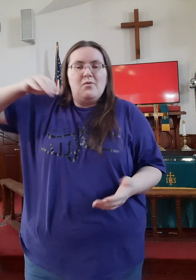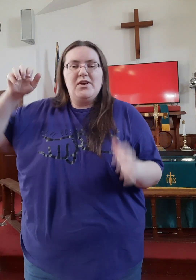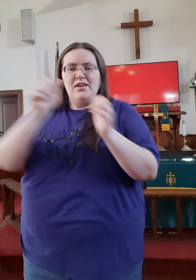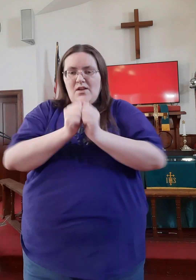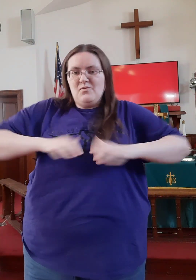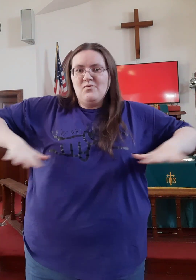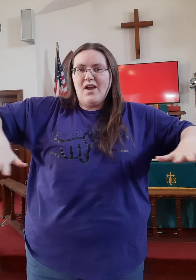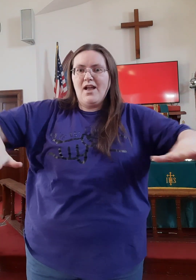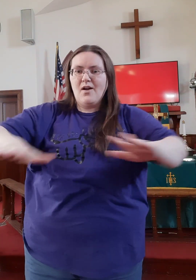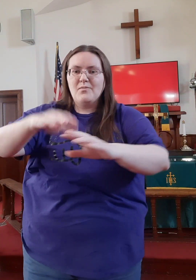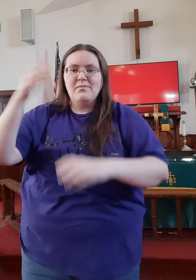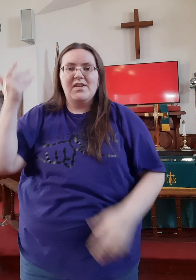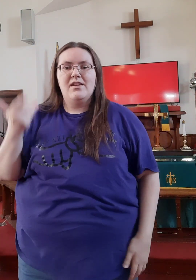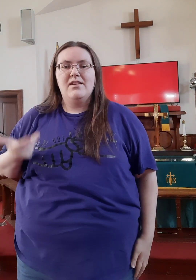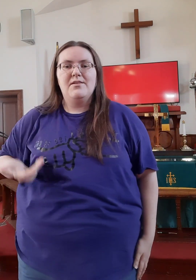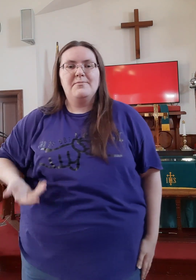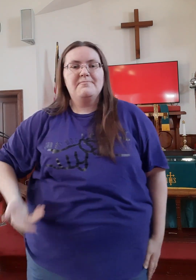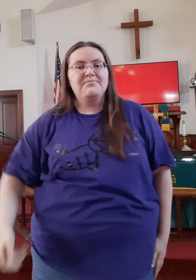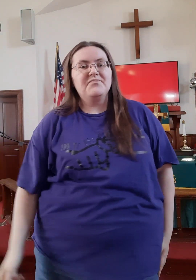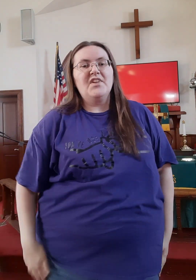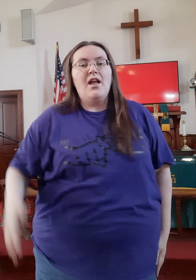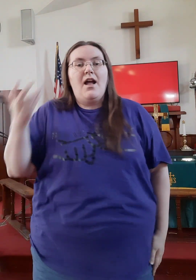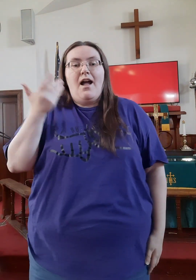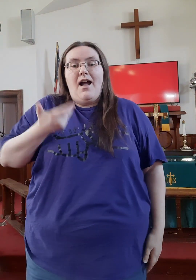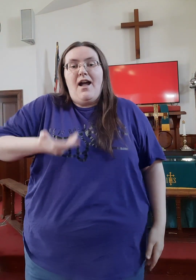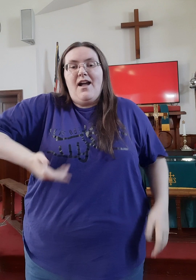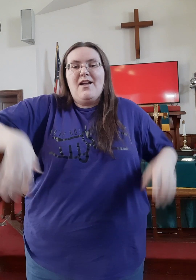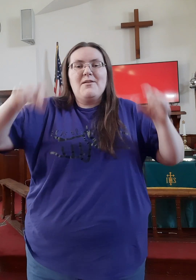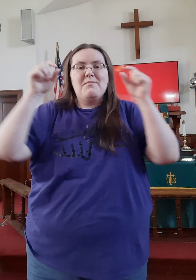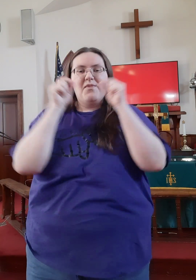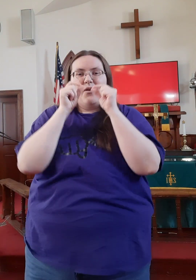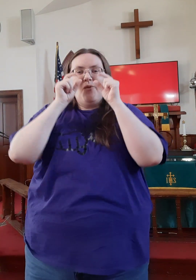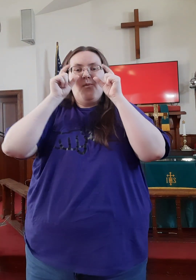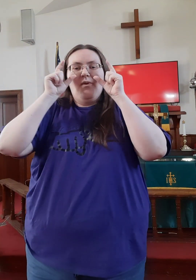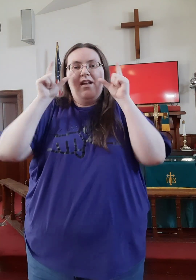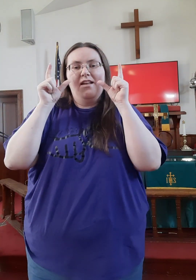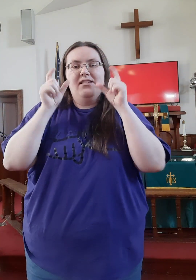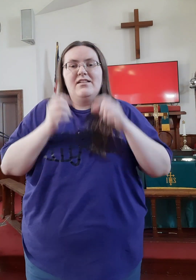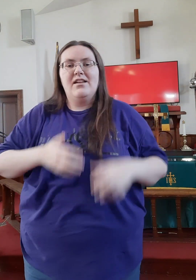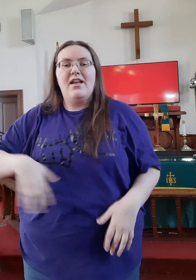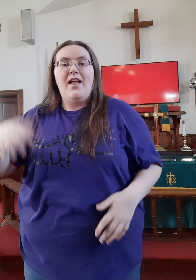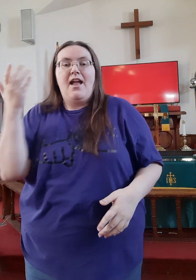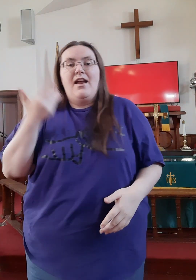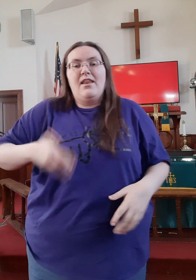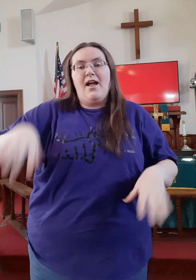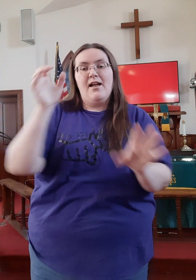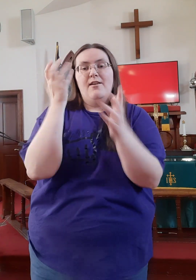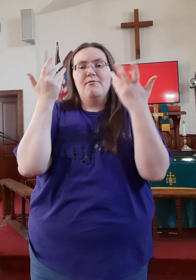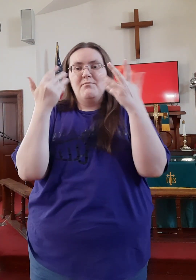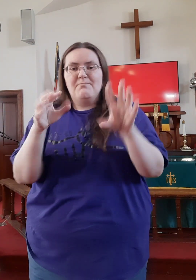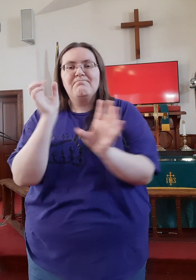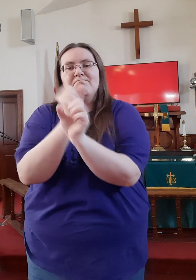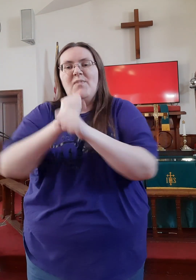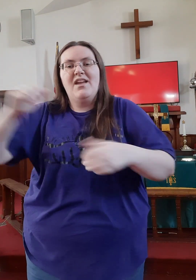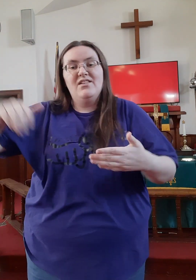around me I'm awake And I have been made new